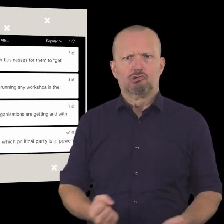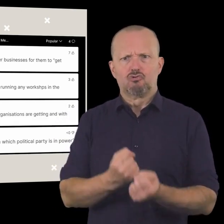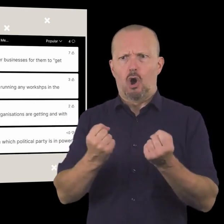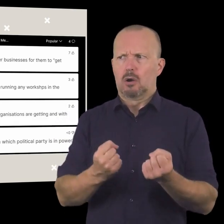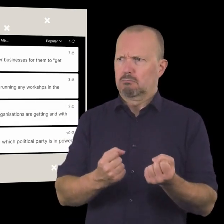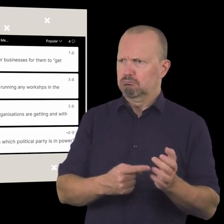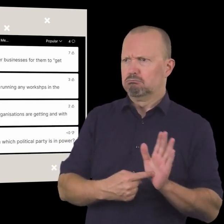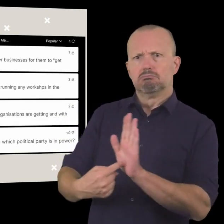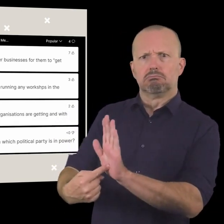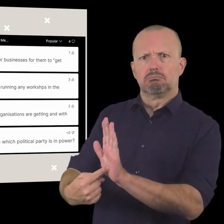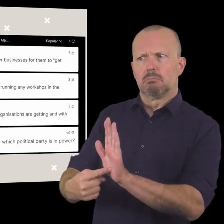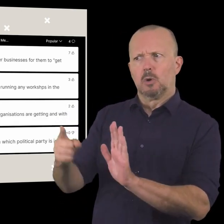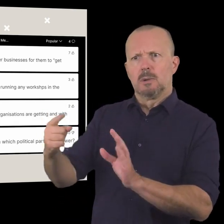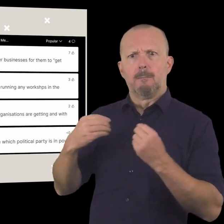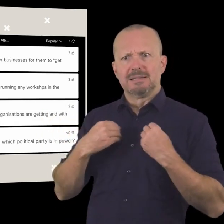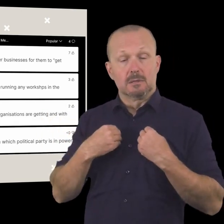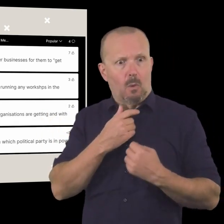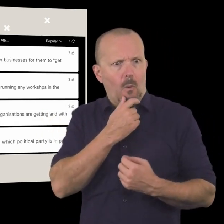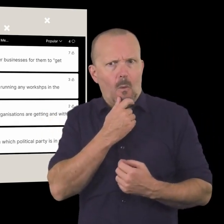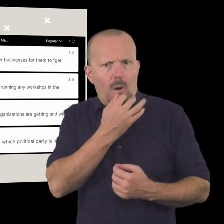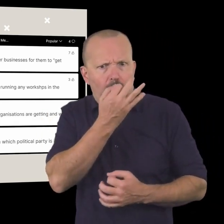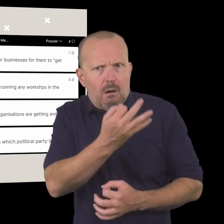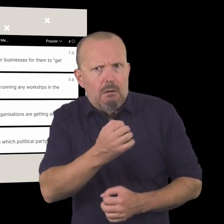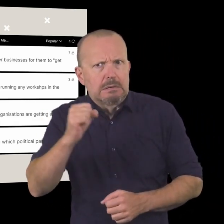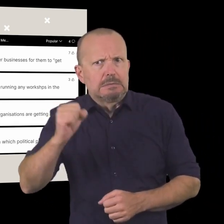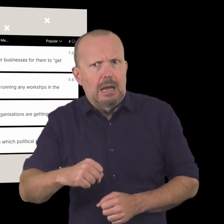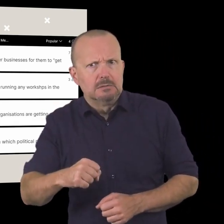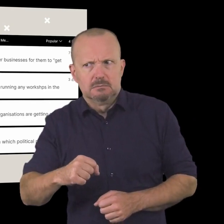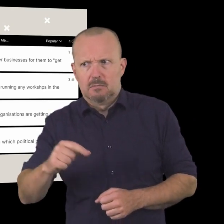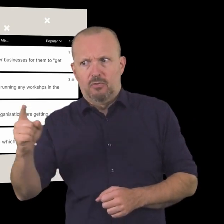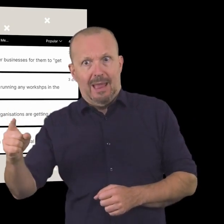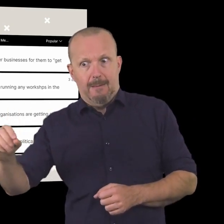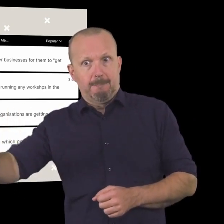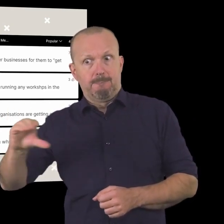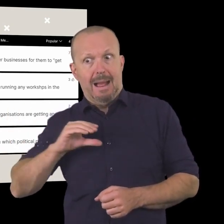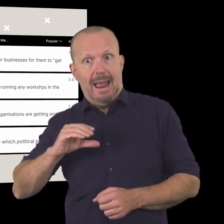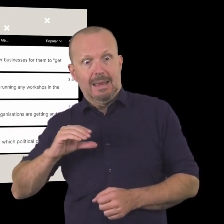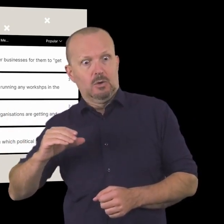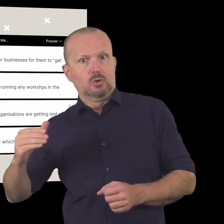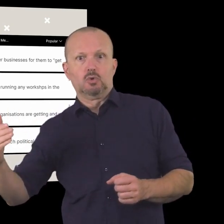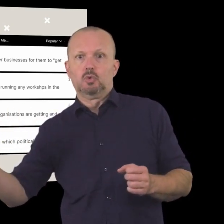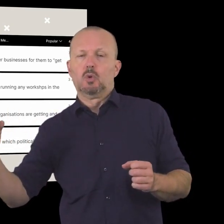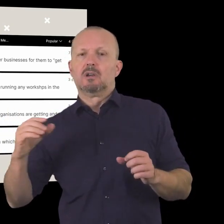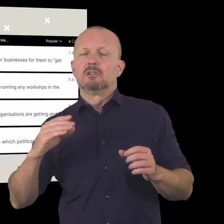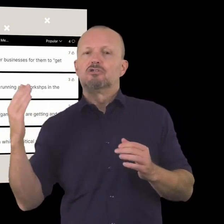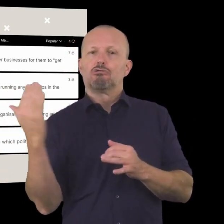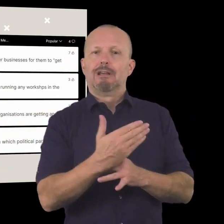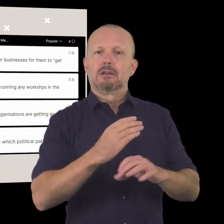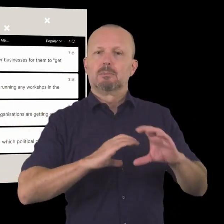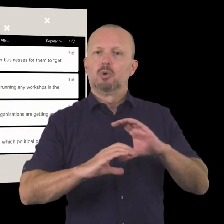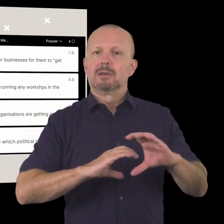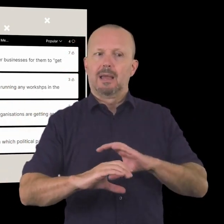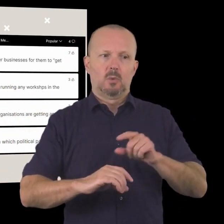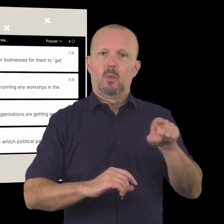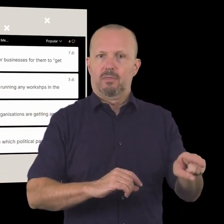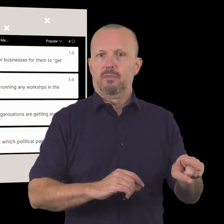then you offer that's a it's a really strong uh opportunity because it gives this the sponsor the ability to connect directly with the target market